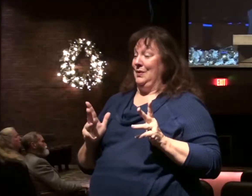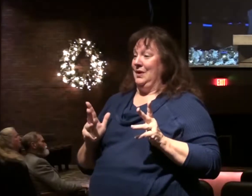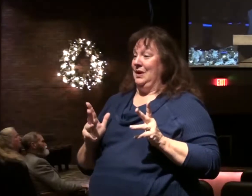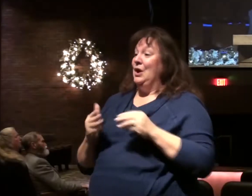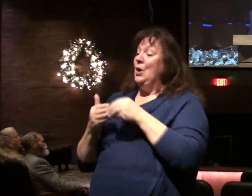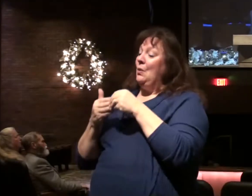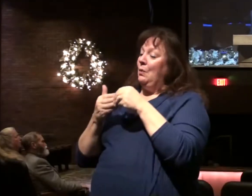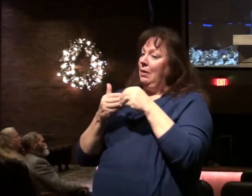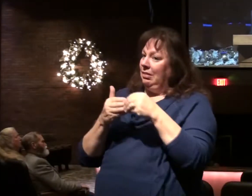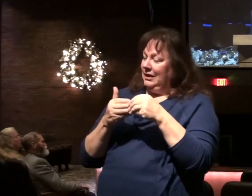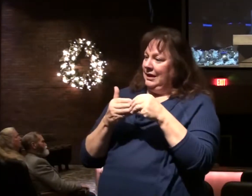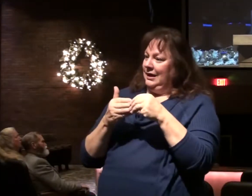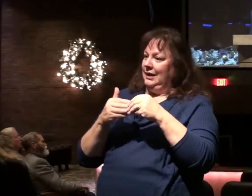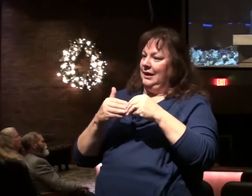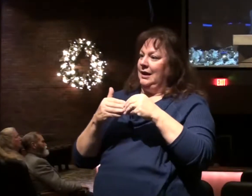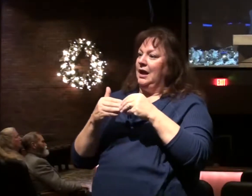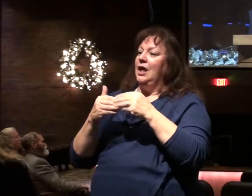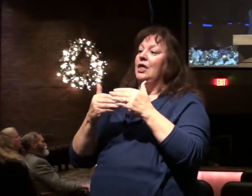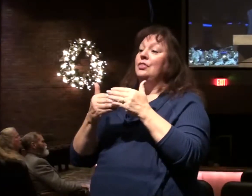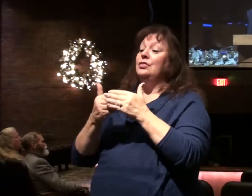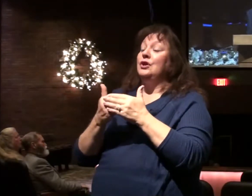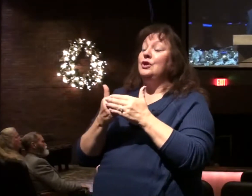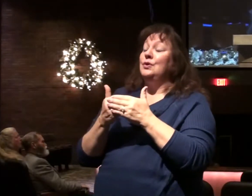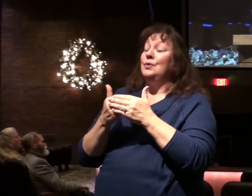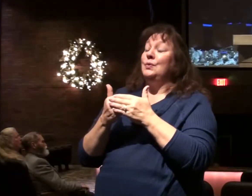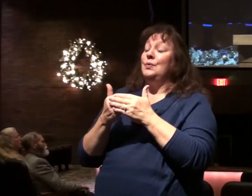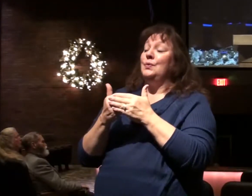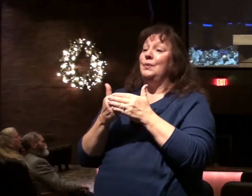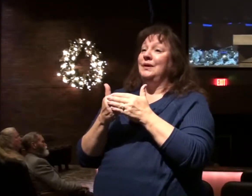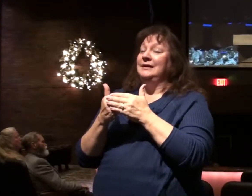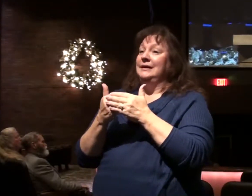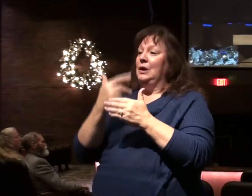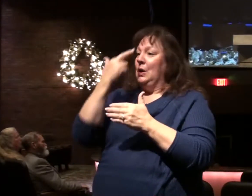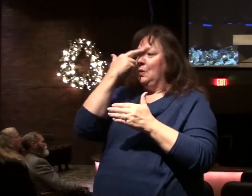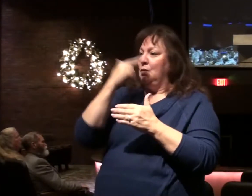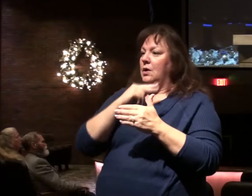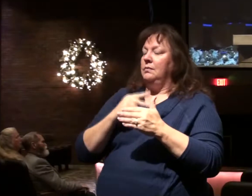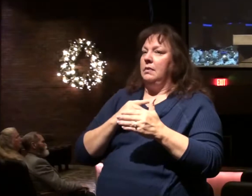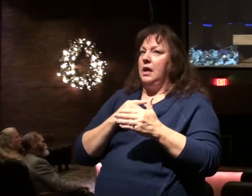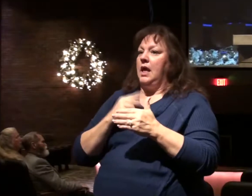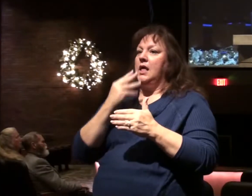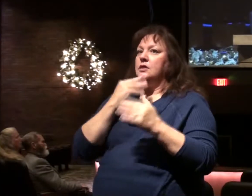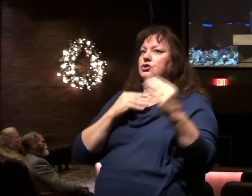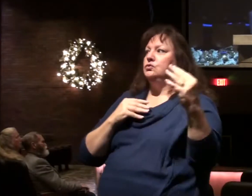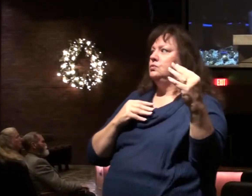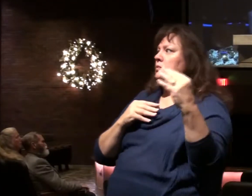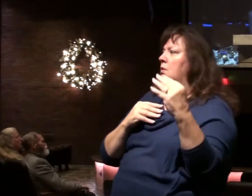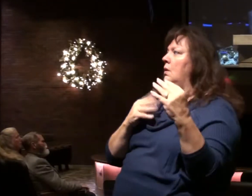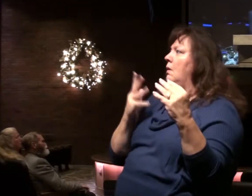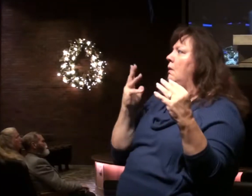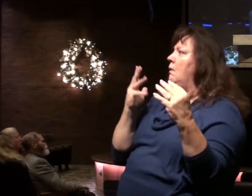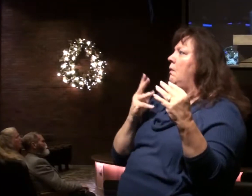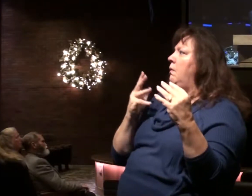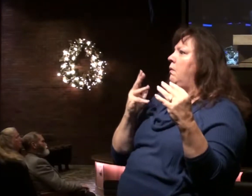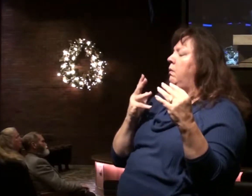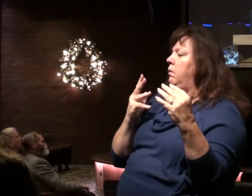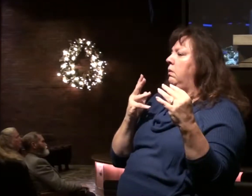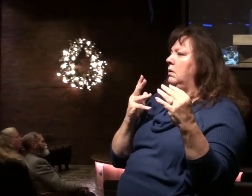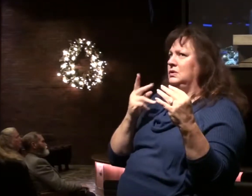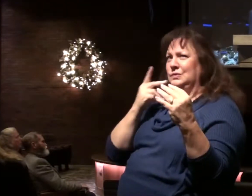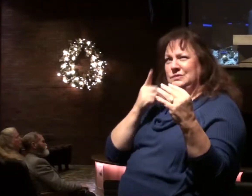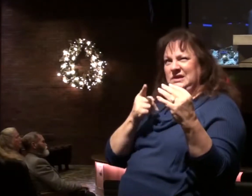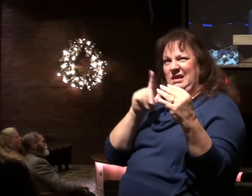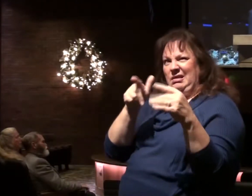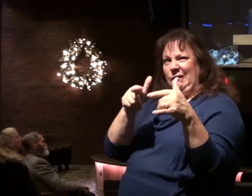leading a revived Roman Empire who will be so viewed by the Jews. Interesting you see that